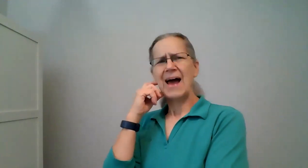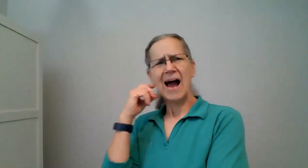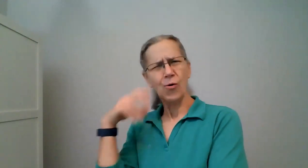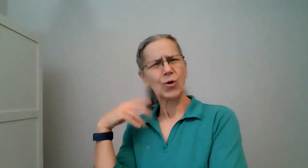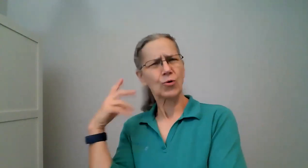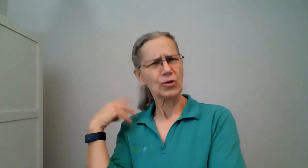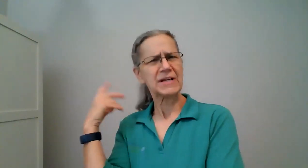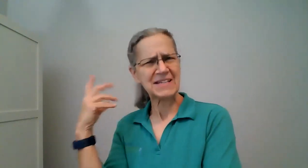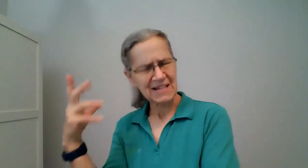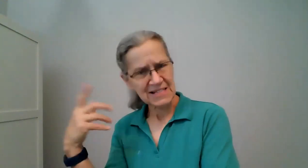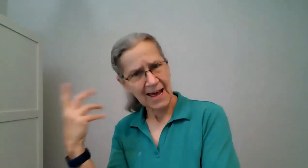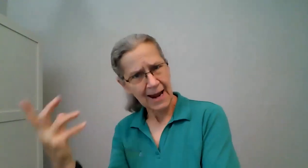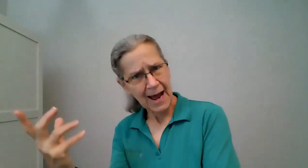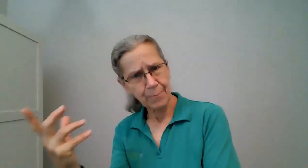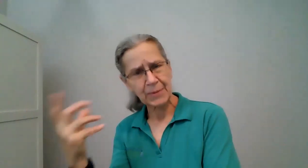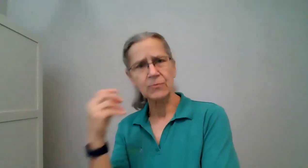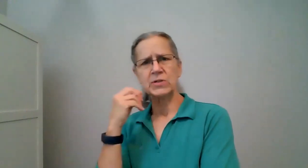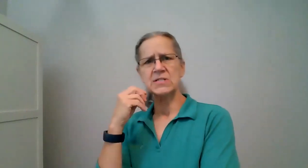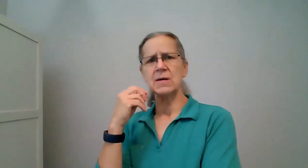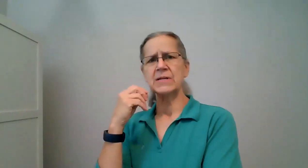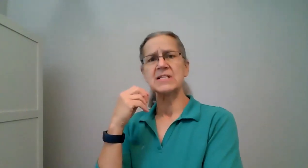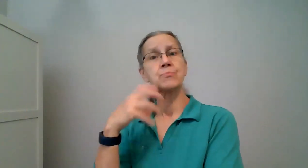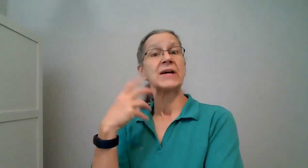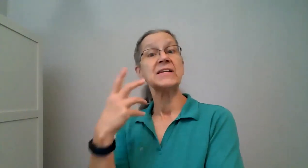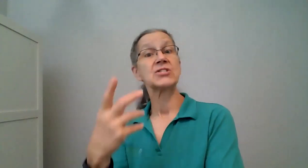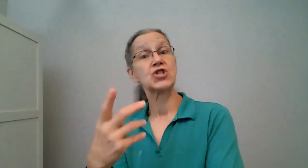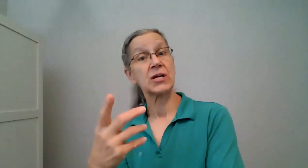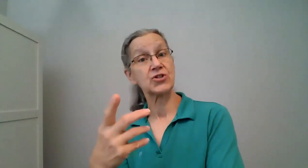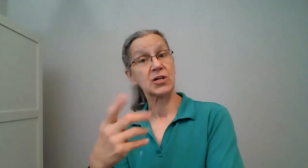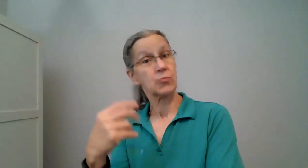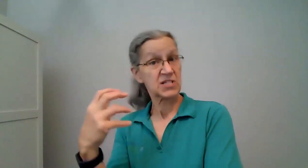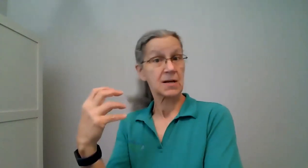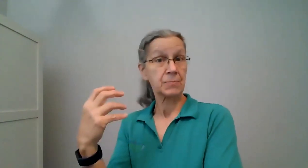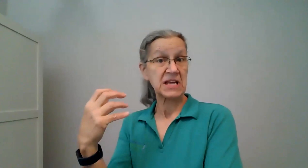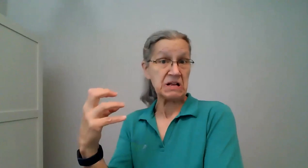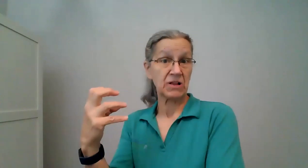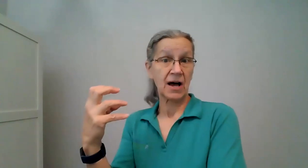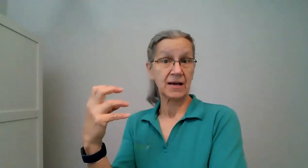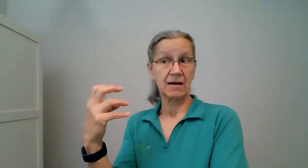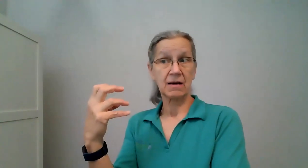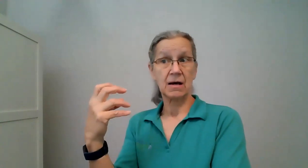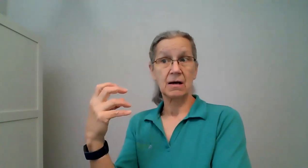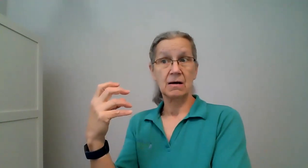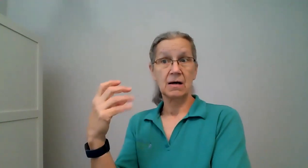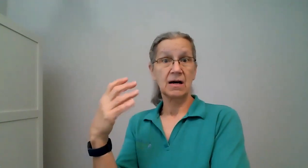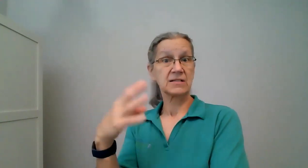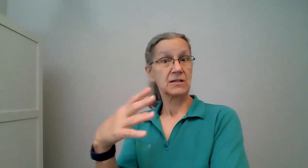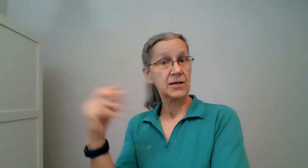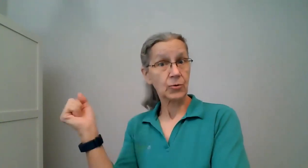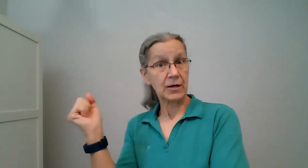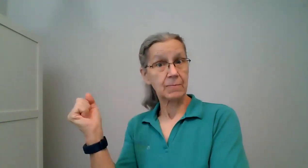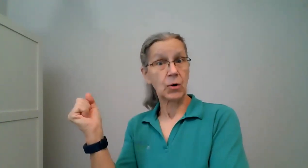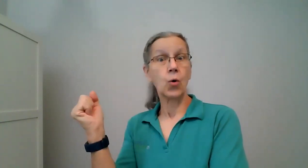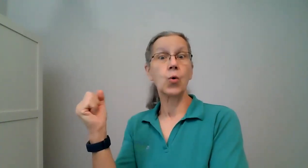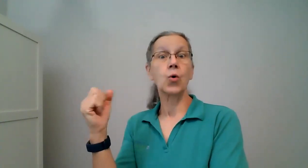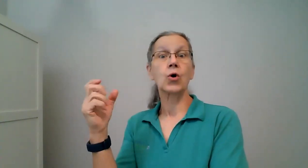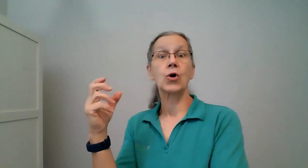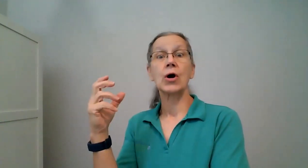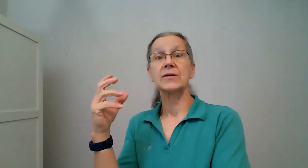how early does that happen when somebody's brain is changing with something like a delirium or a